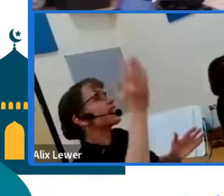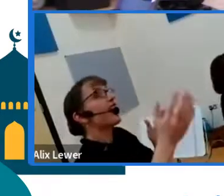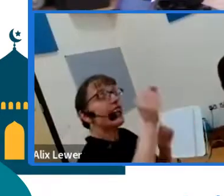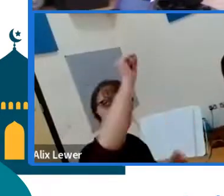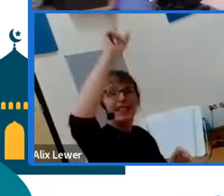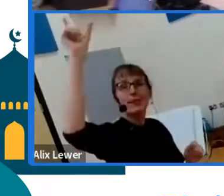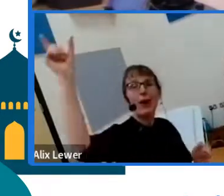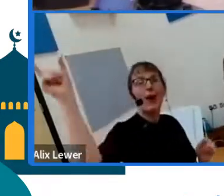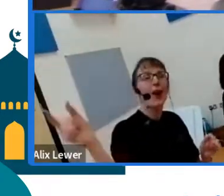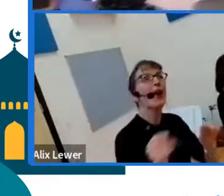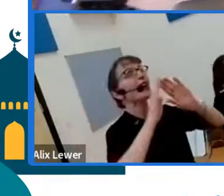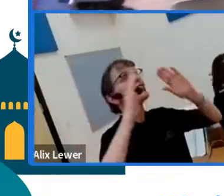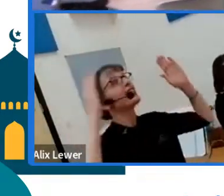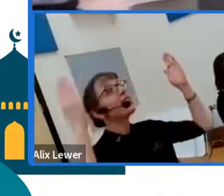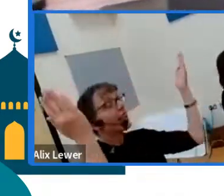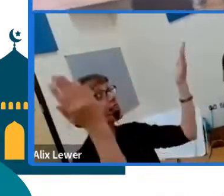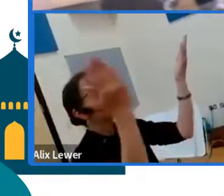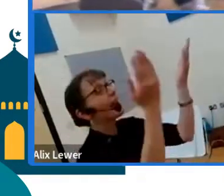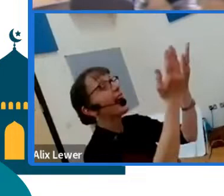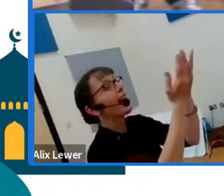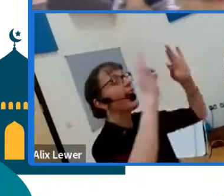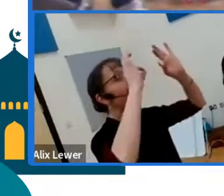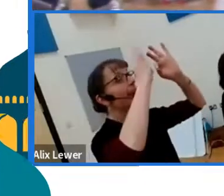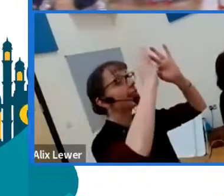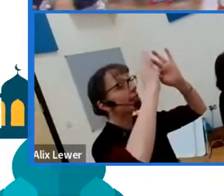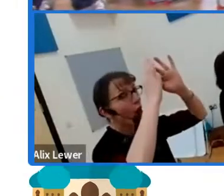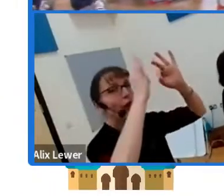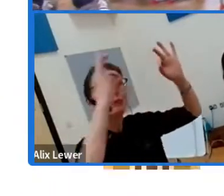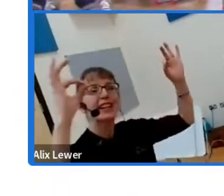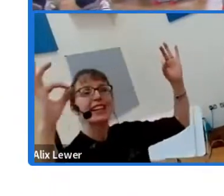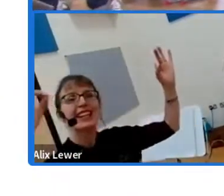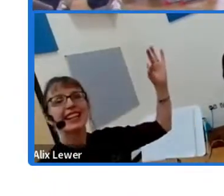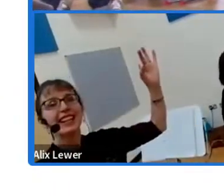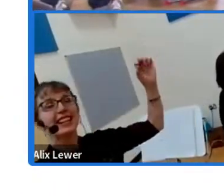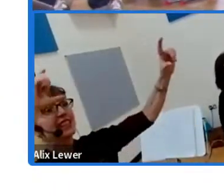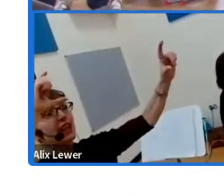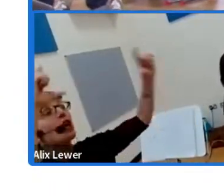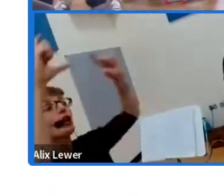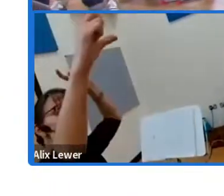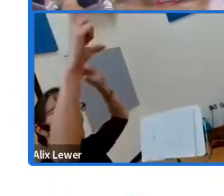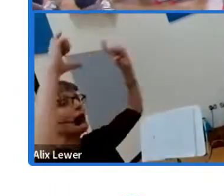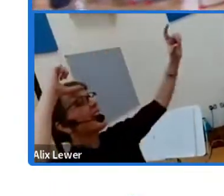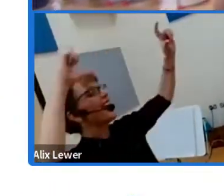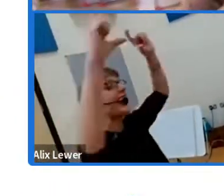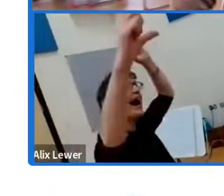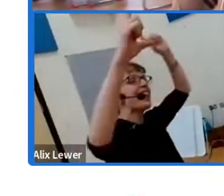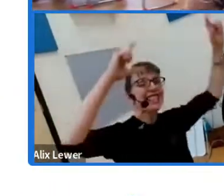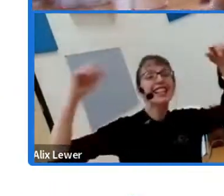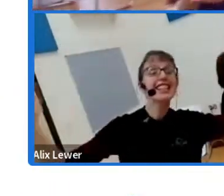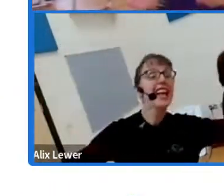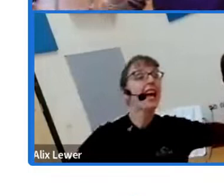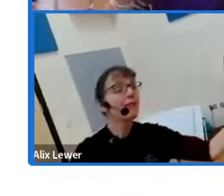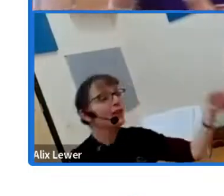week's time is lost, it's a place for the people of make